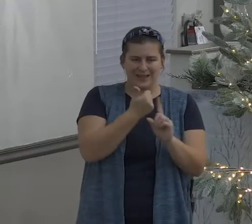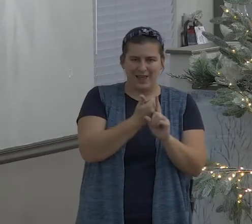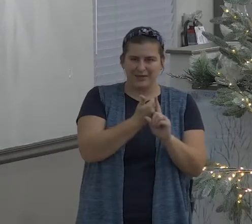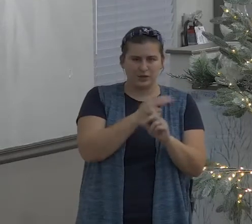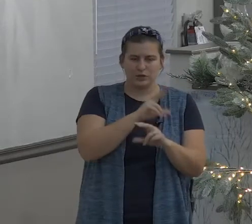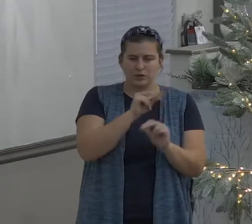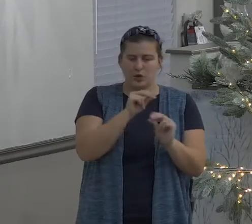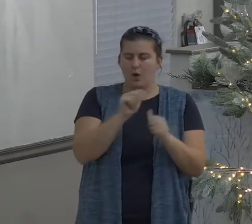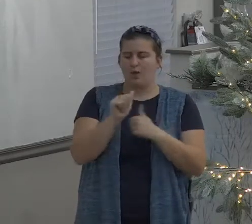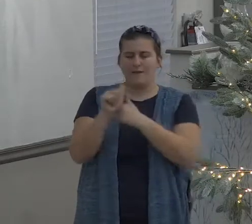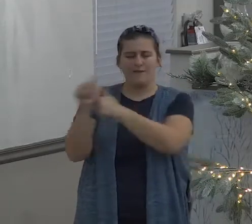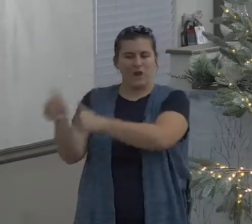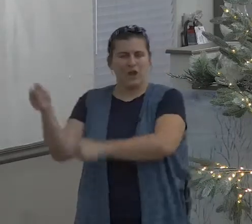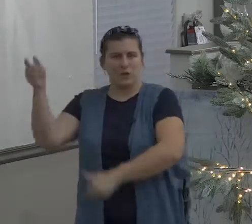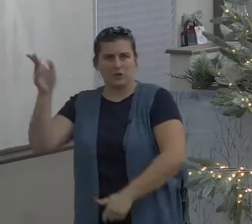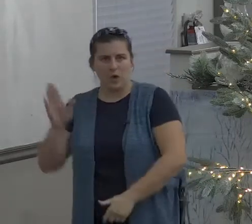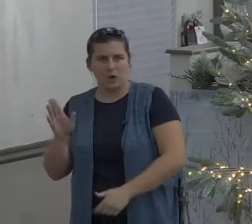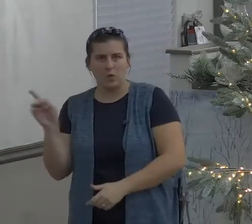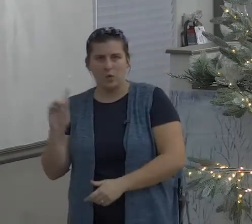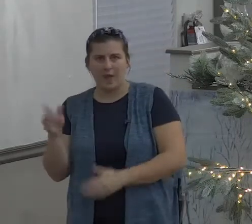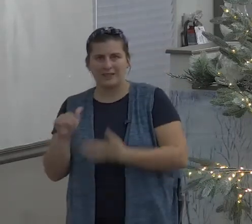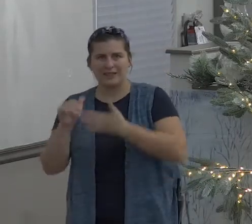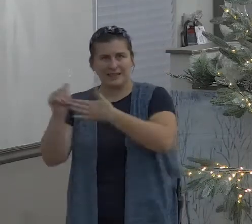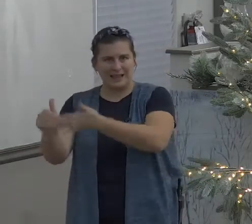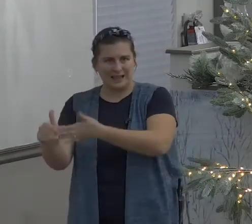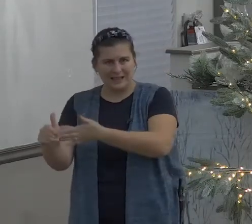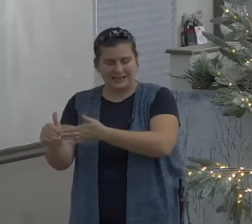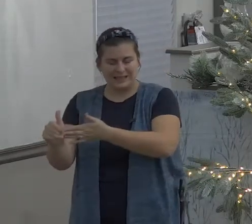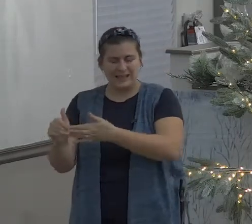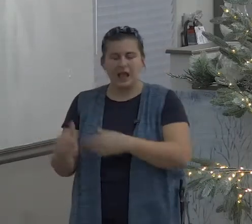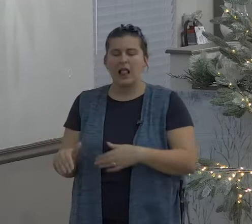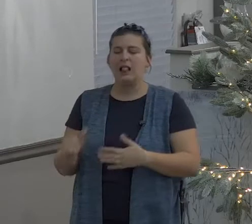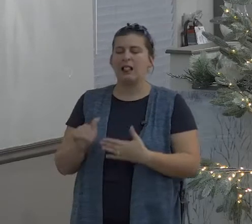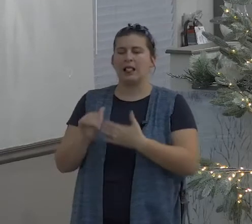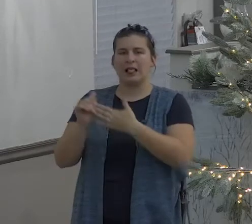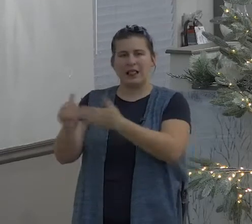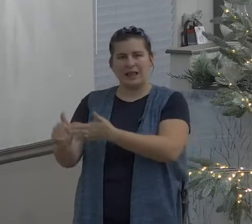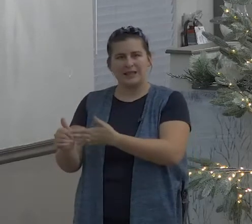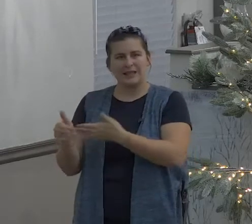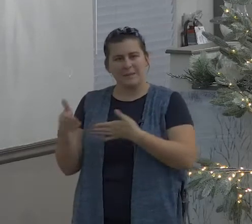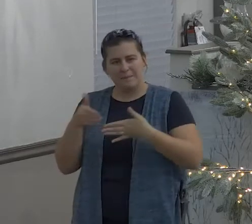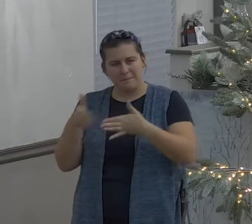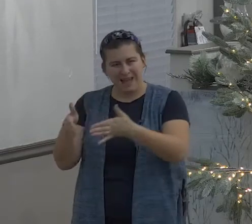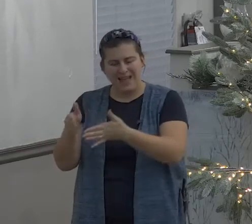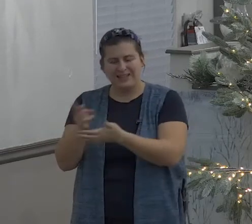they don't follow everyone else they don't follow themselves